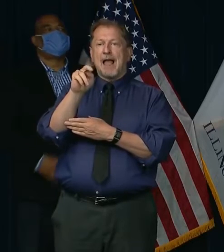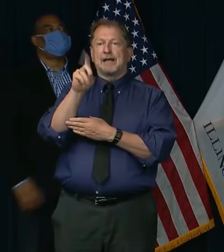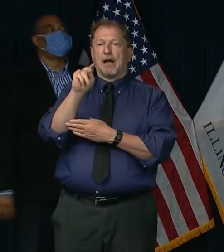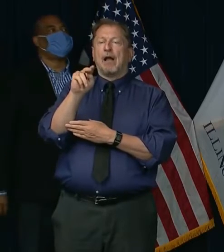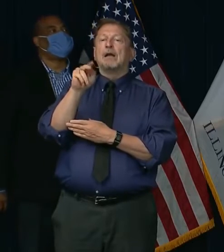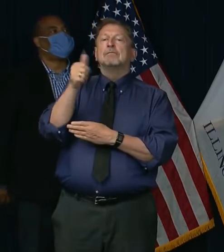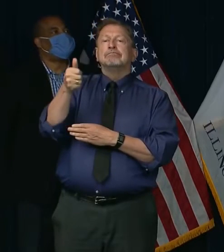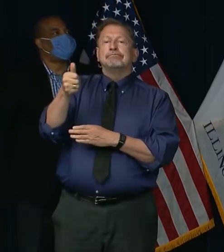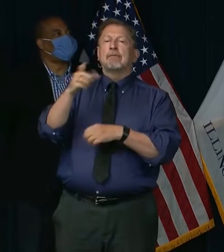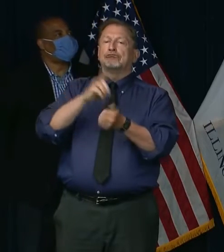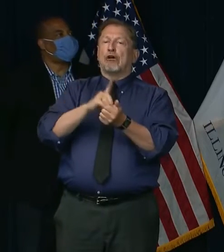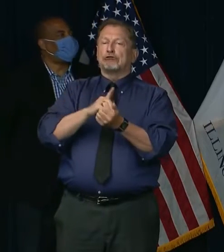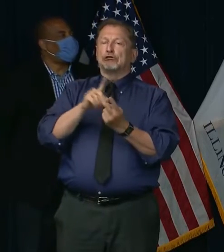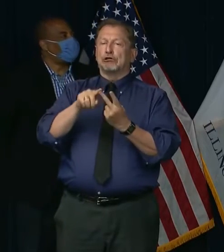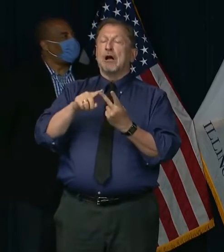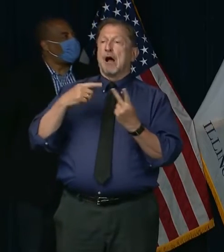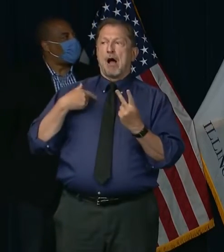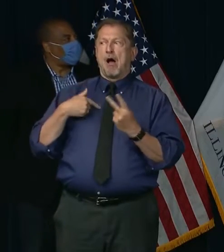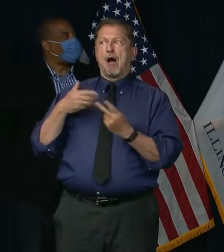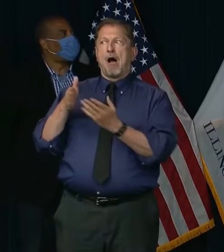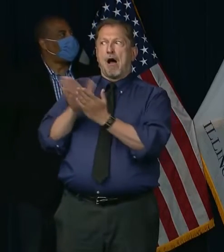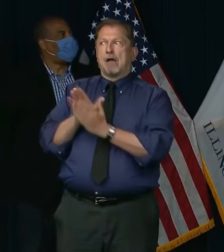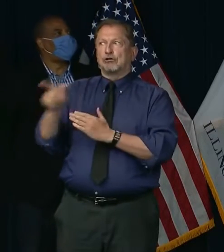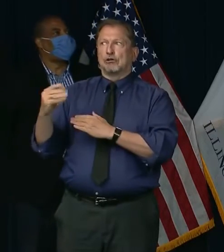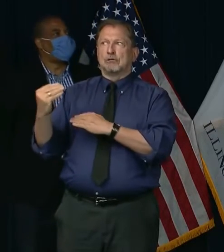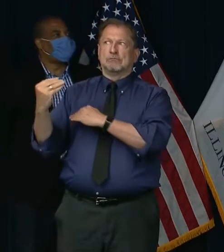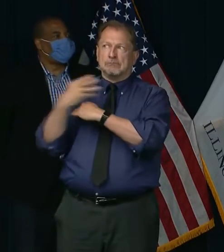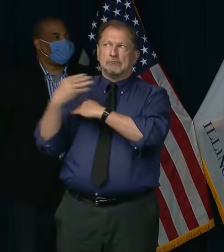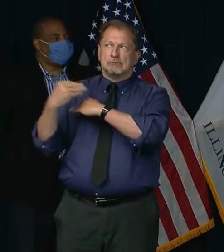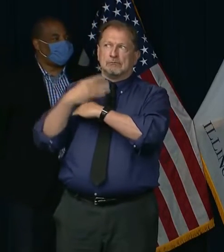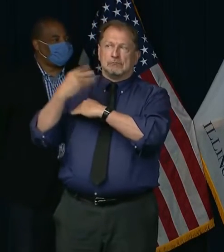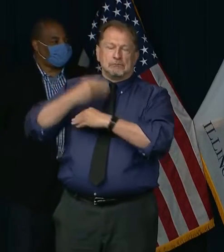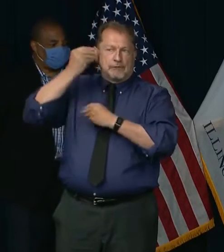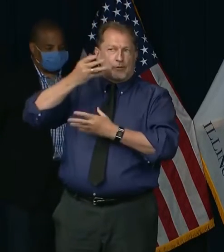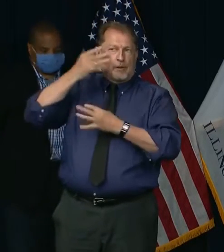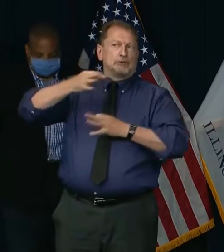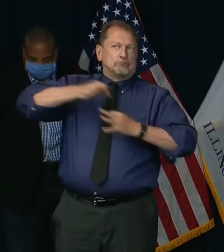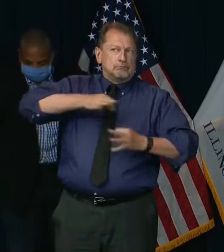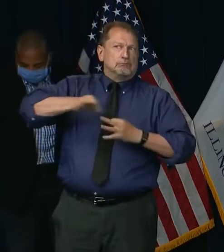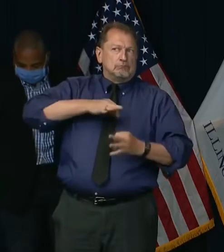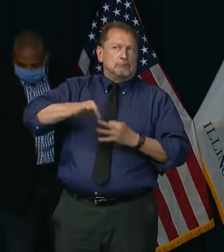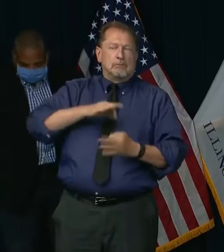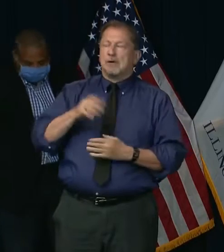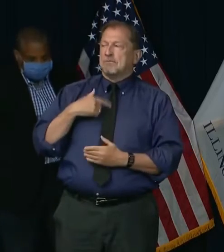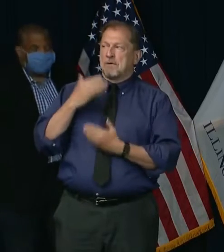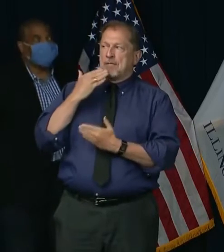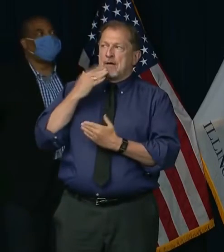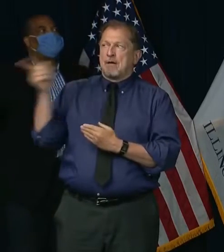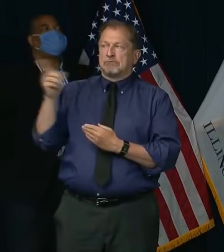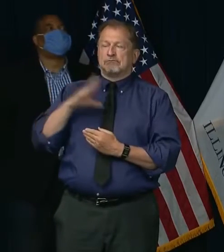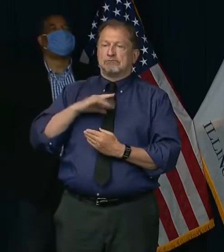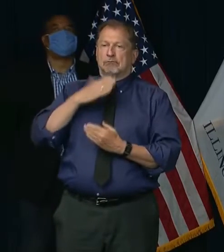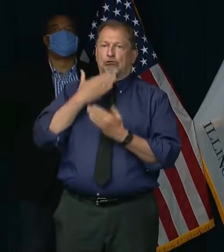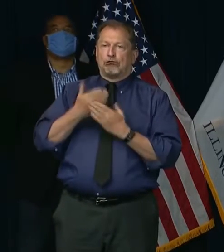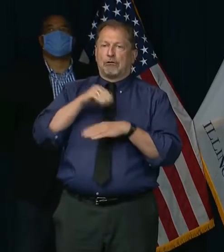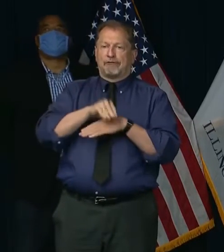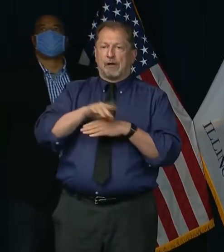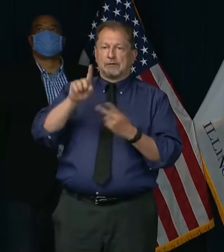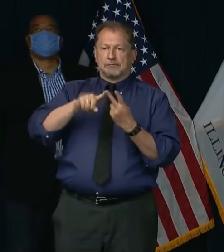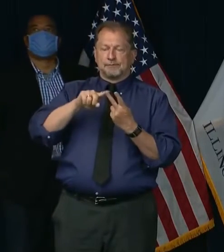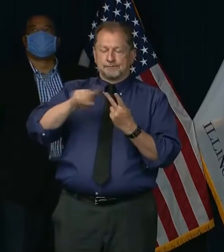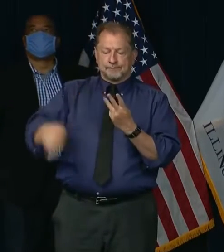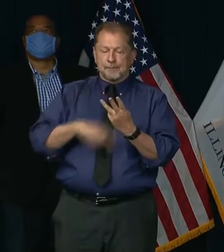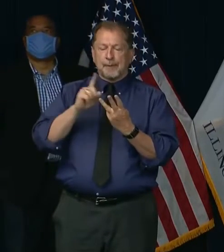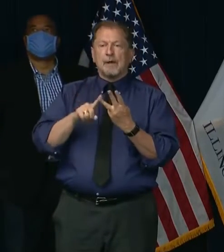whose advice, frankly, I have sought often, and she's been very generous with that advice, and I thank her for that. Also joining me